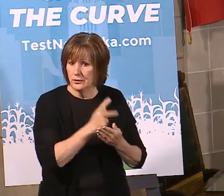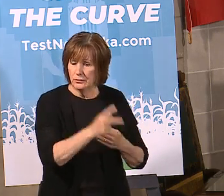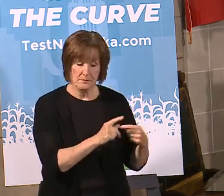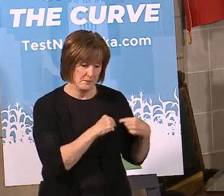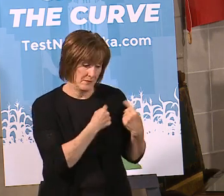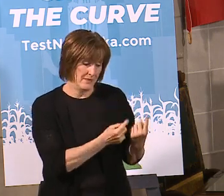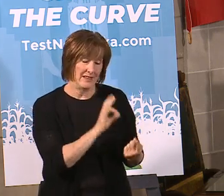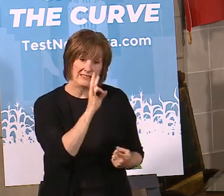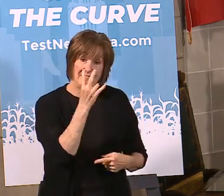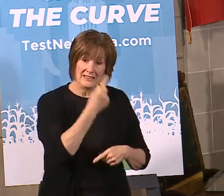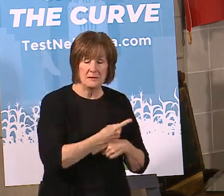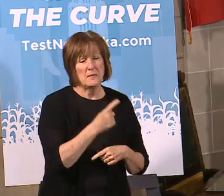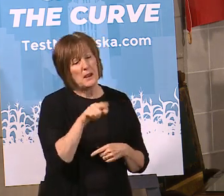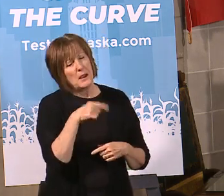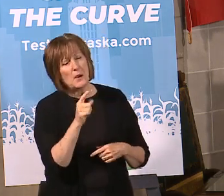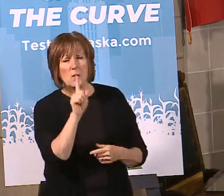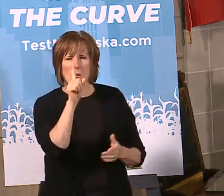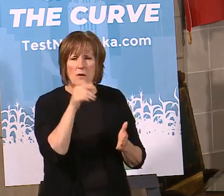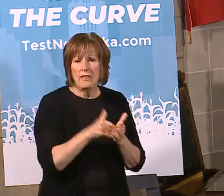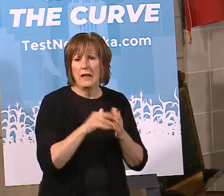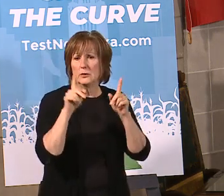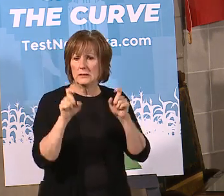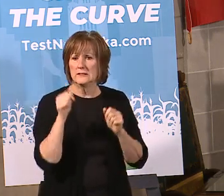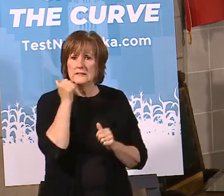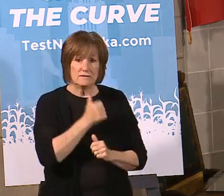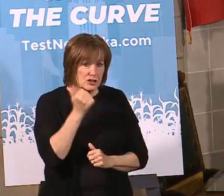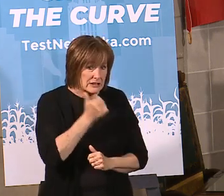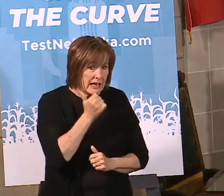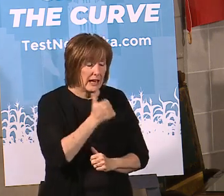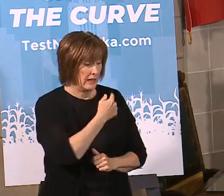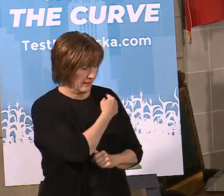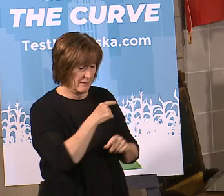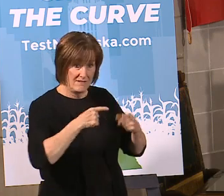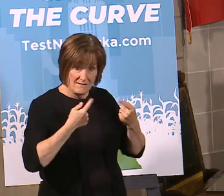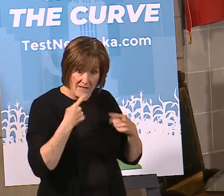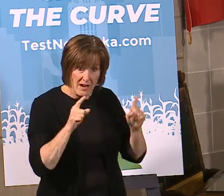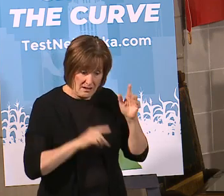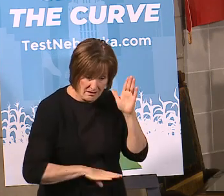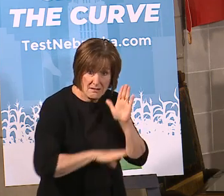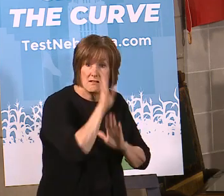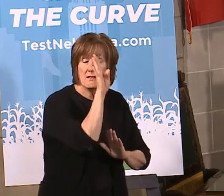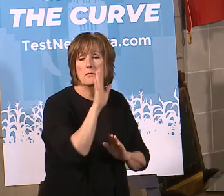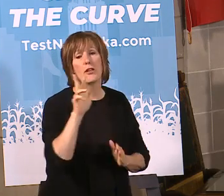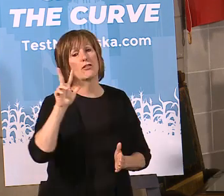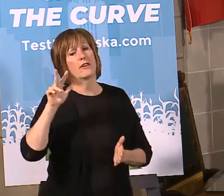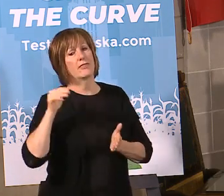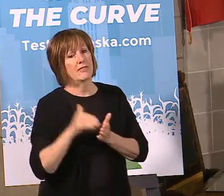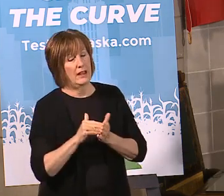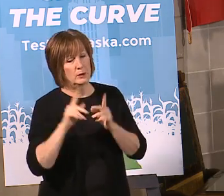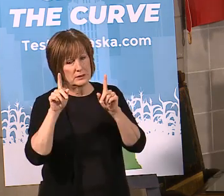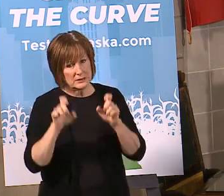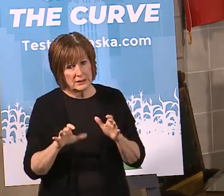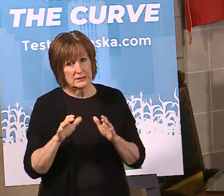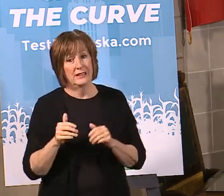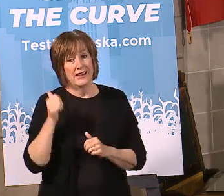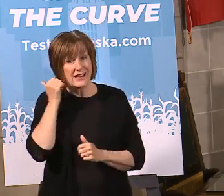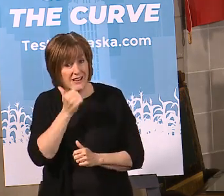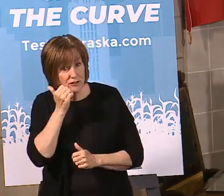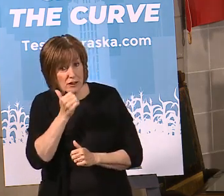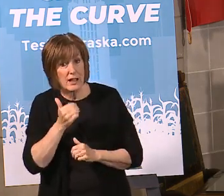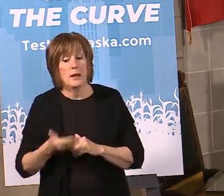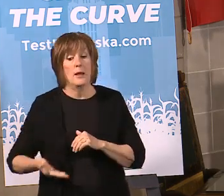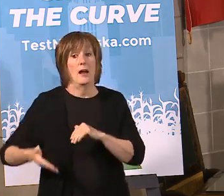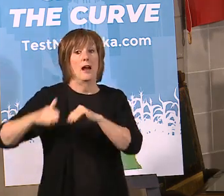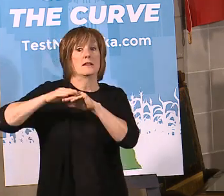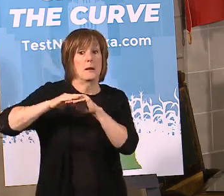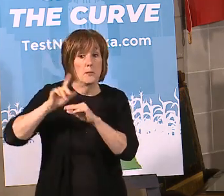days we've averaged about a thousand tests a day. When we get this up fully ramped up it'll be about three thousand tests a day on top of that thousand